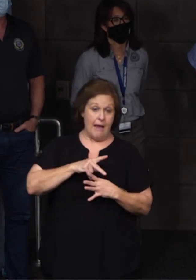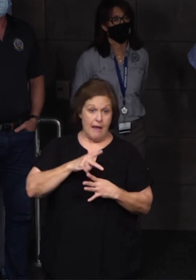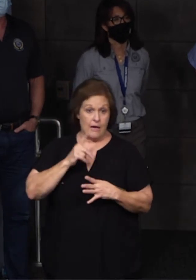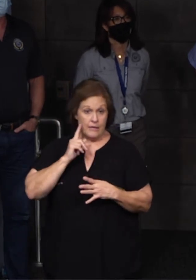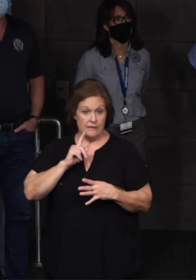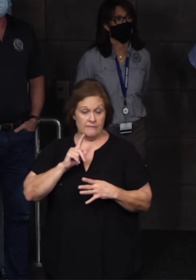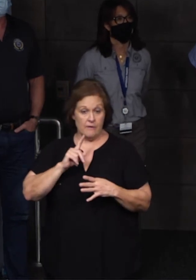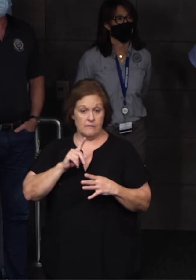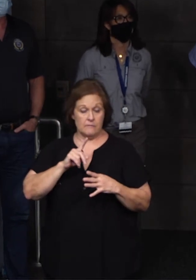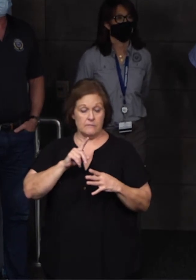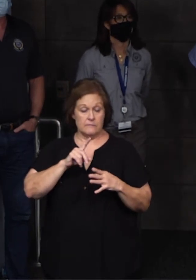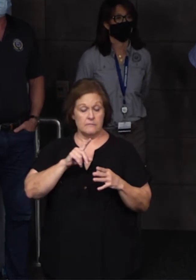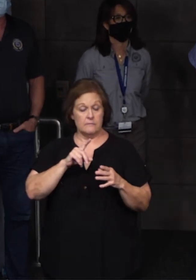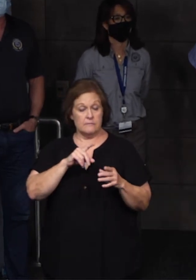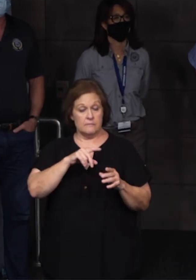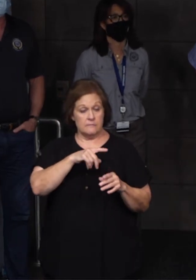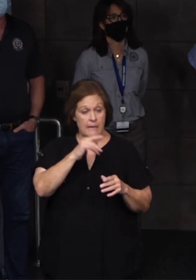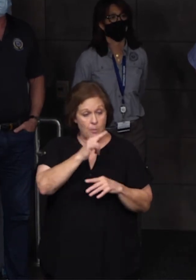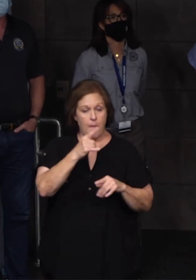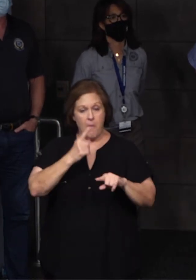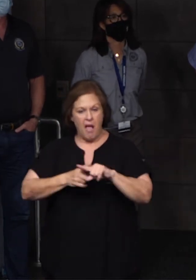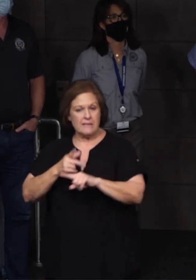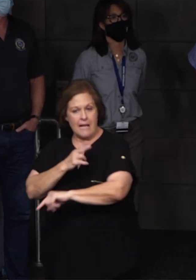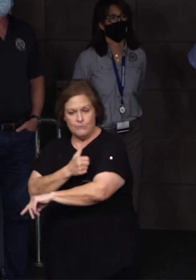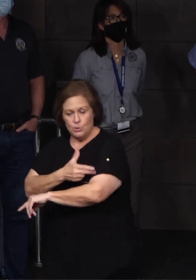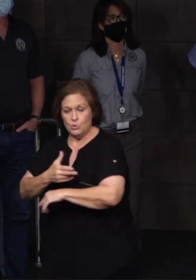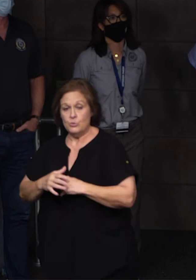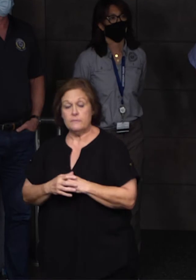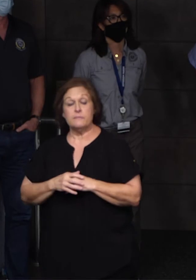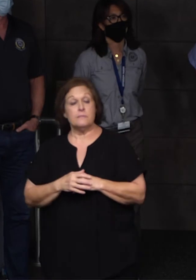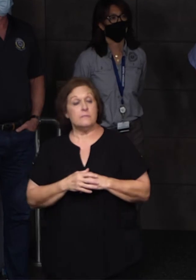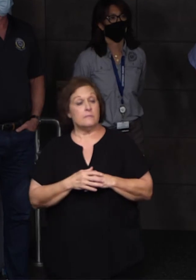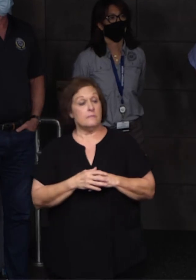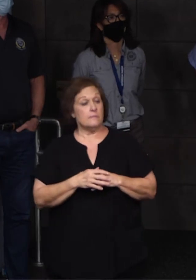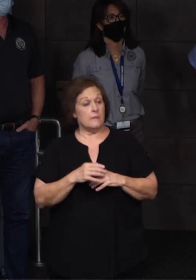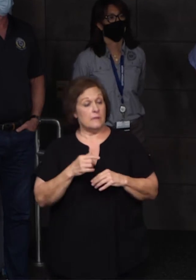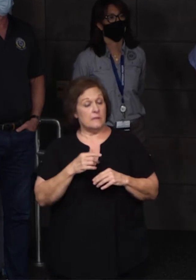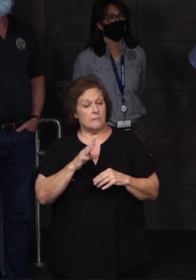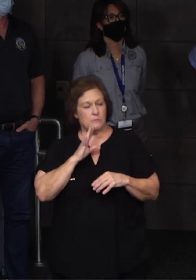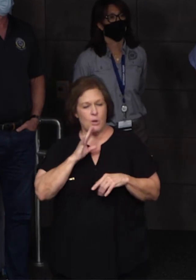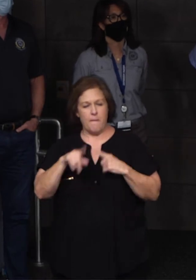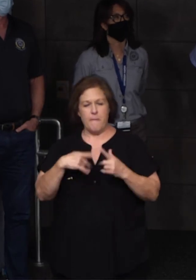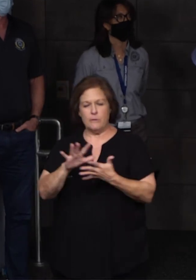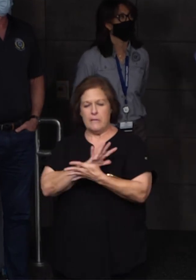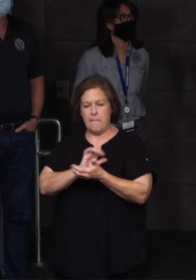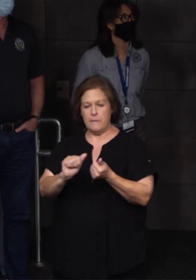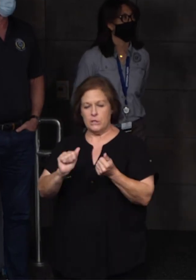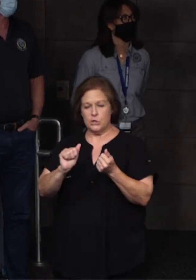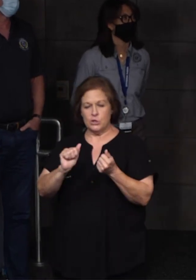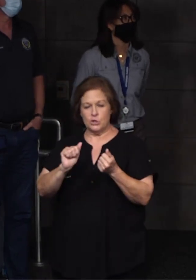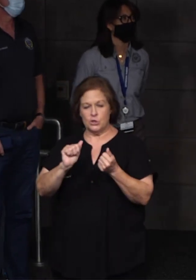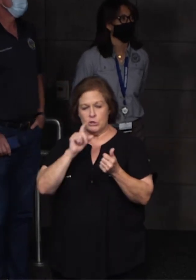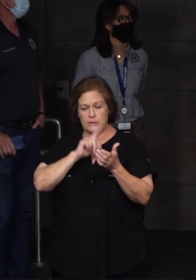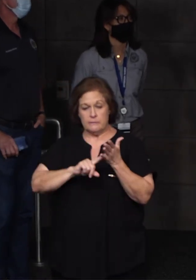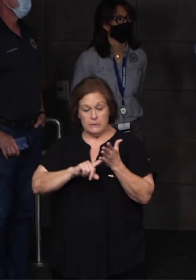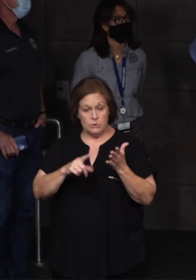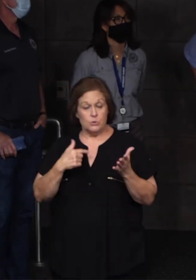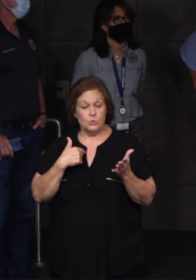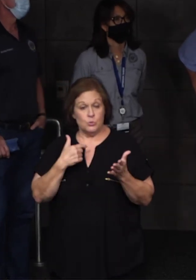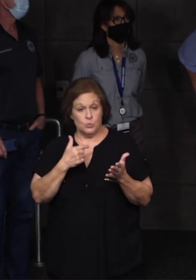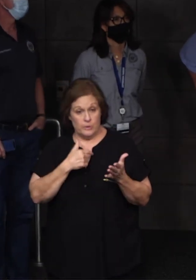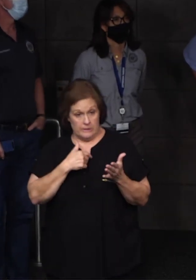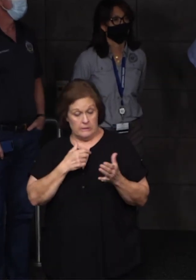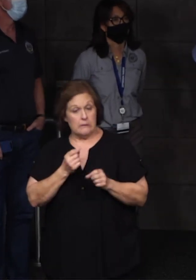care facilities such as hospitals. Very quickly, I'm going to begin with the damage assessment. We're making significant